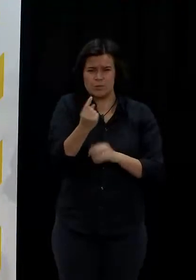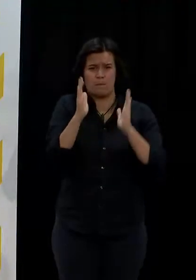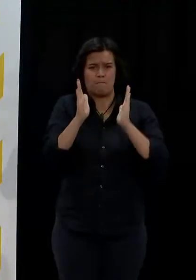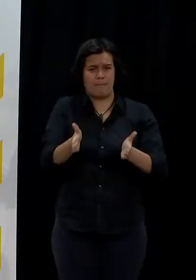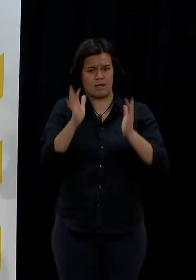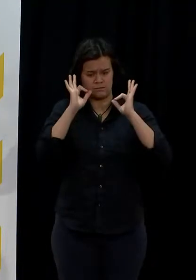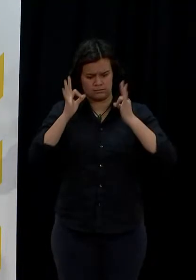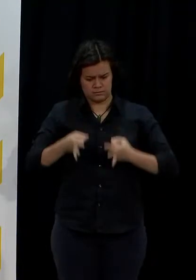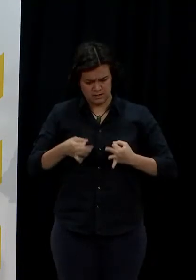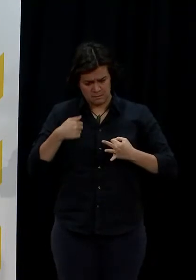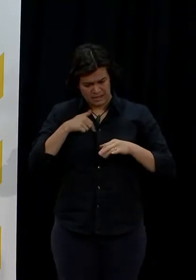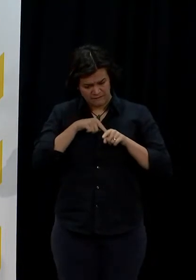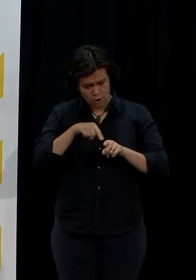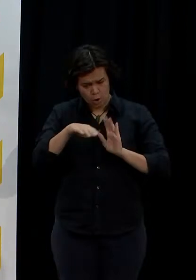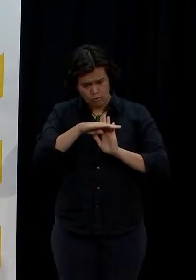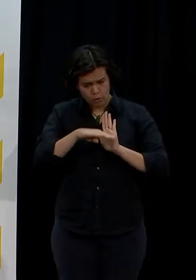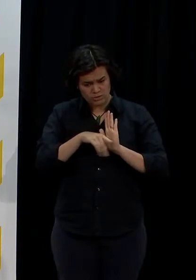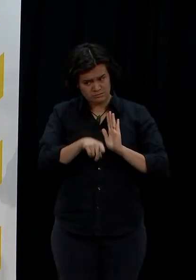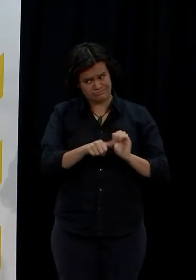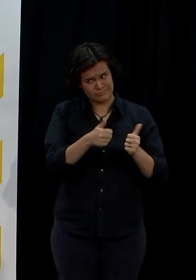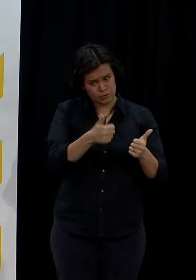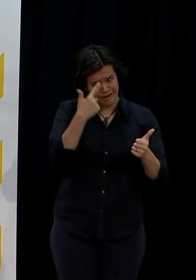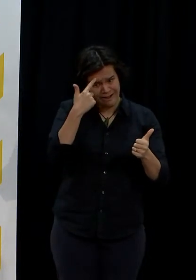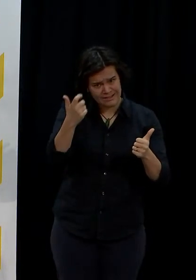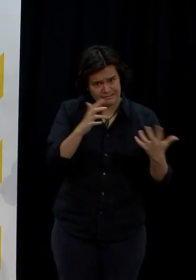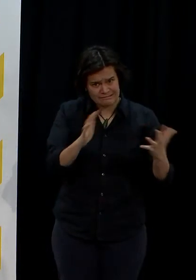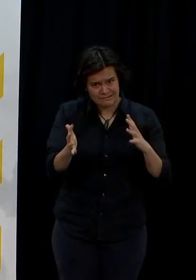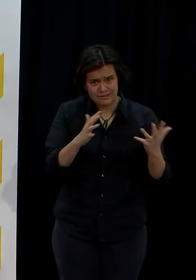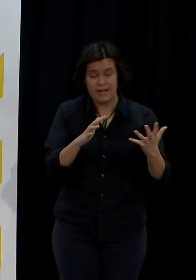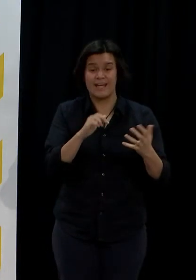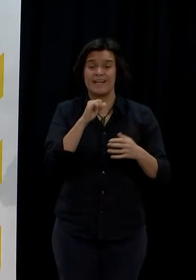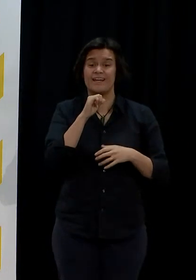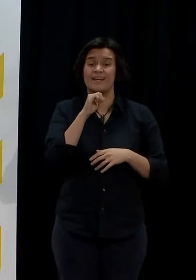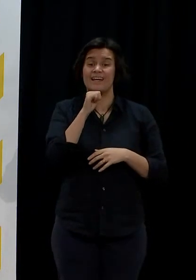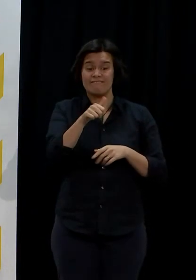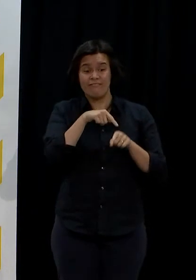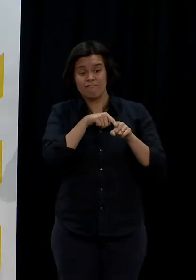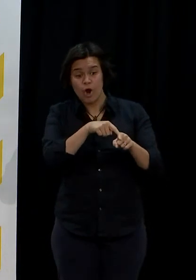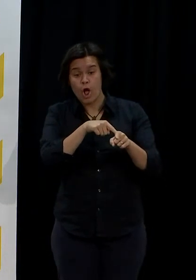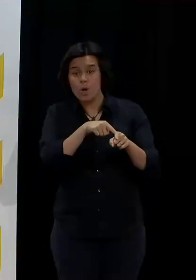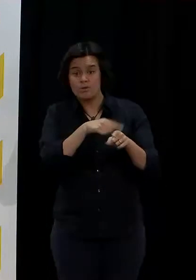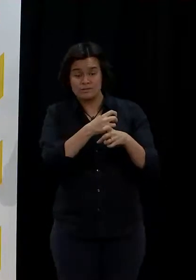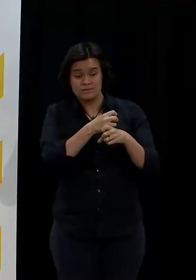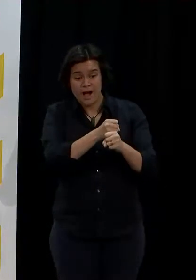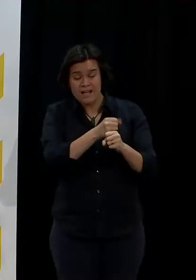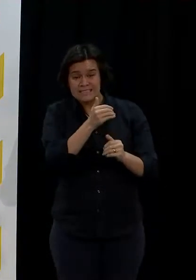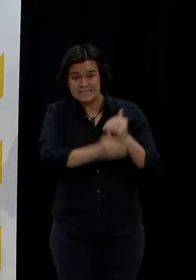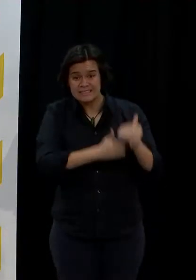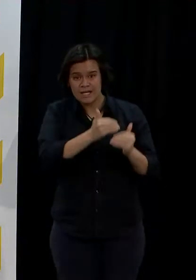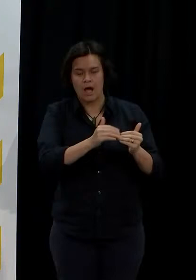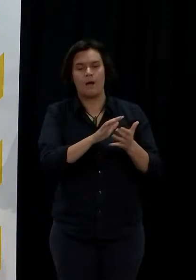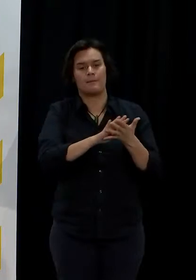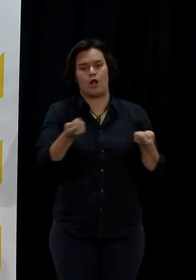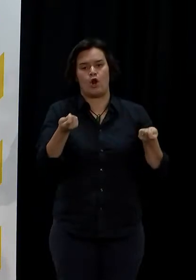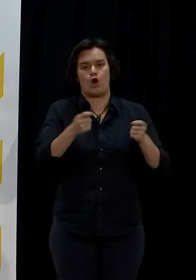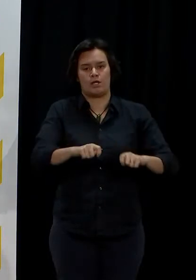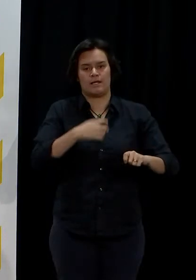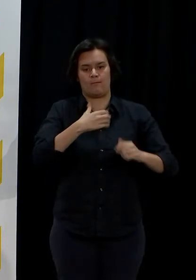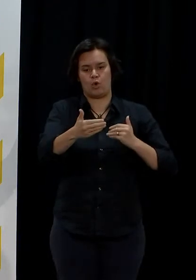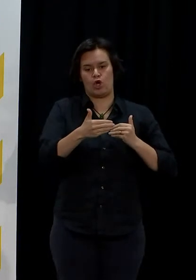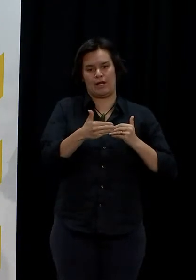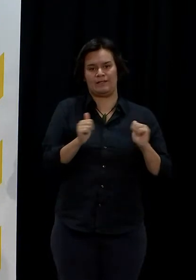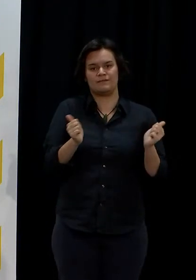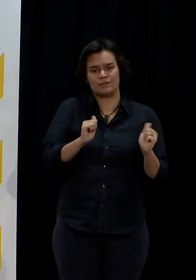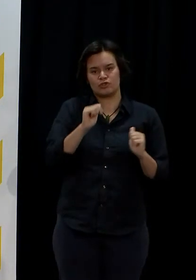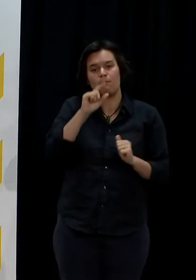and complying so that we can lift restrictions as soon as we can. Is the $300 line enough or is that not enough for the disincentive? Well, I would